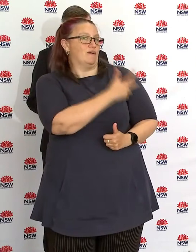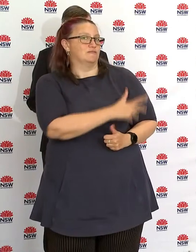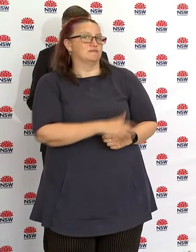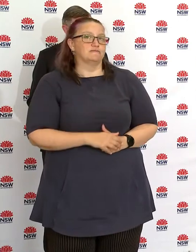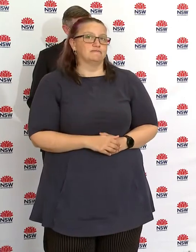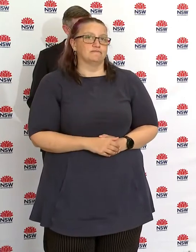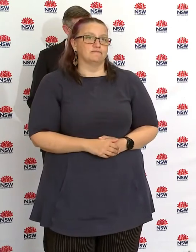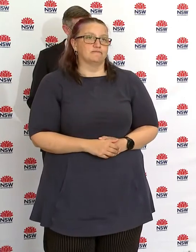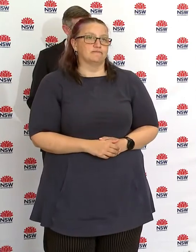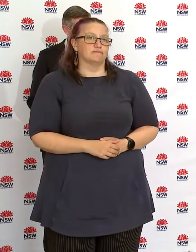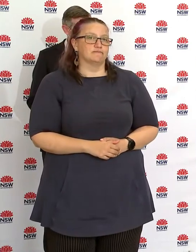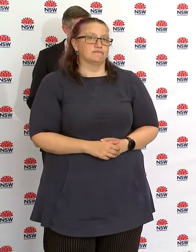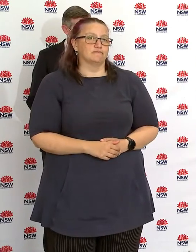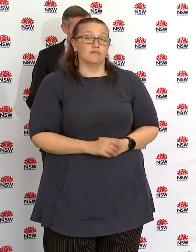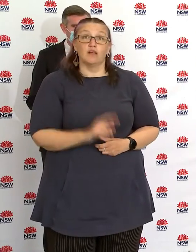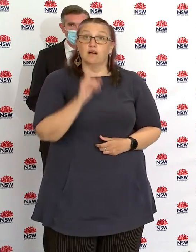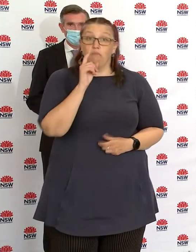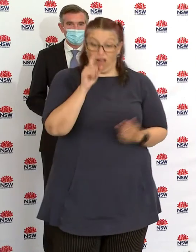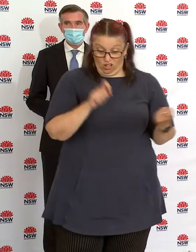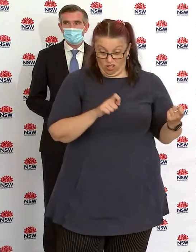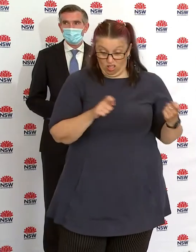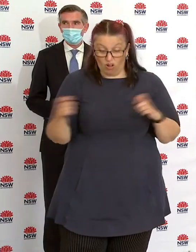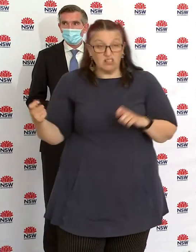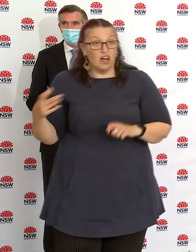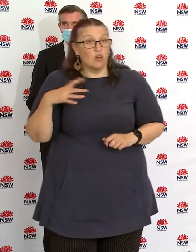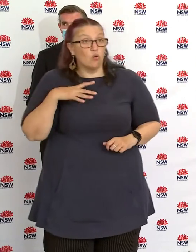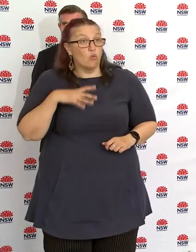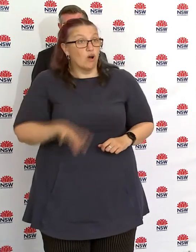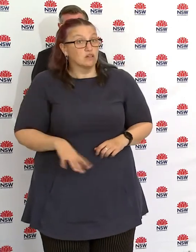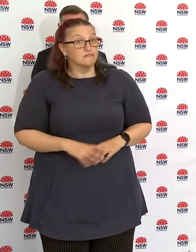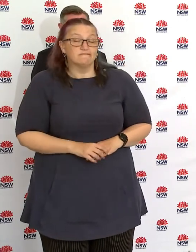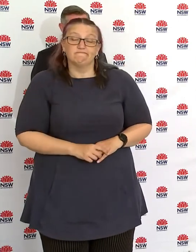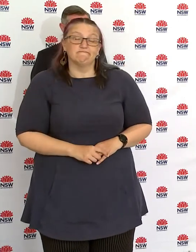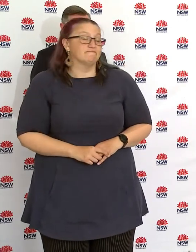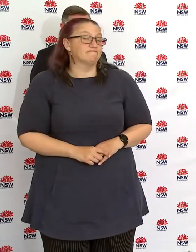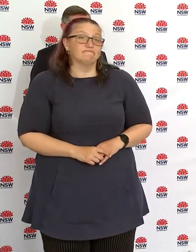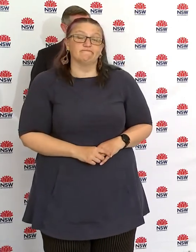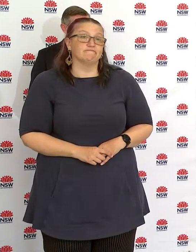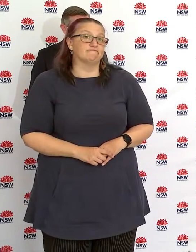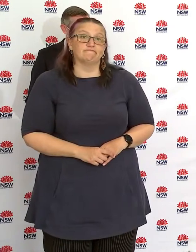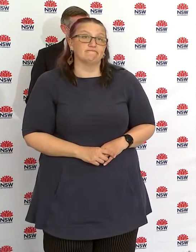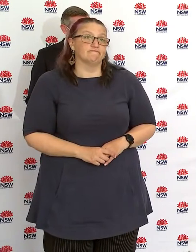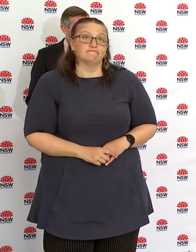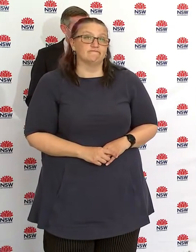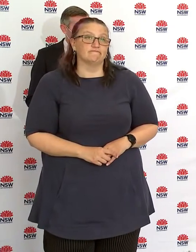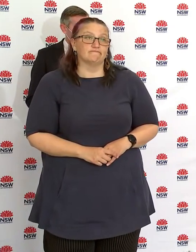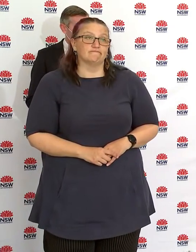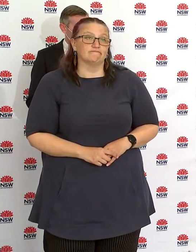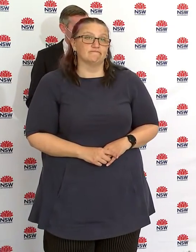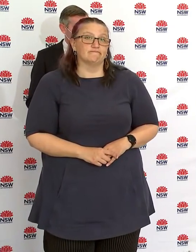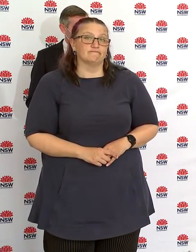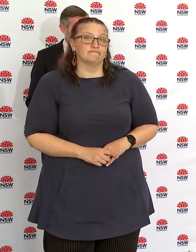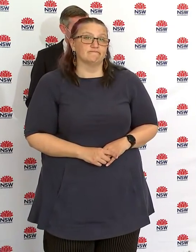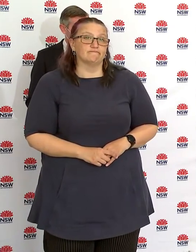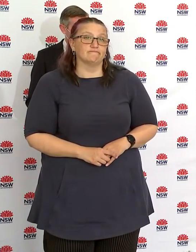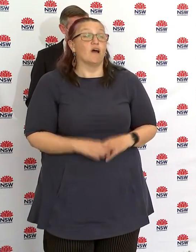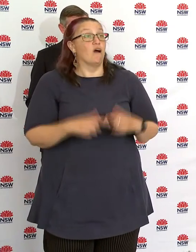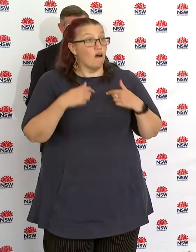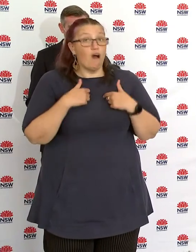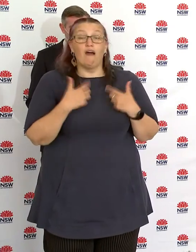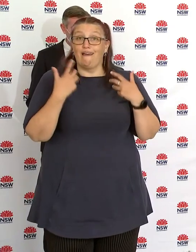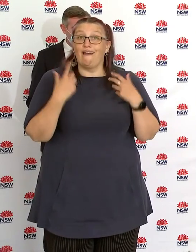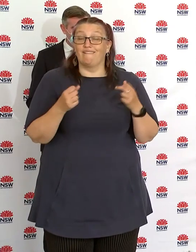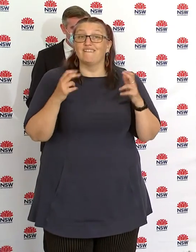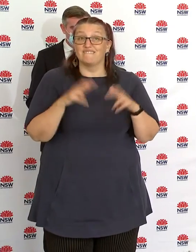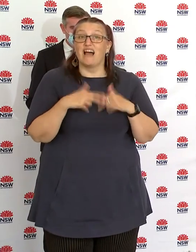that, none of us want to be in this situation. And I know how tough it's going to be. You know, I'm not someone that doesn't have close relatives